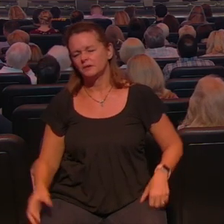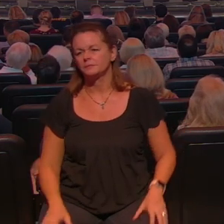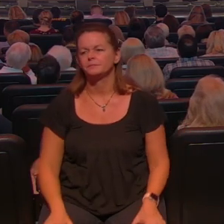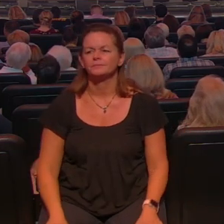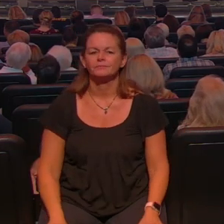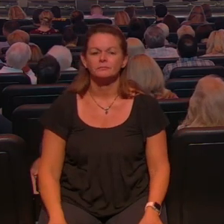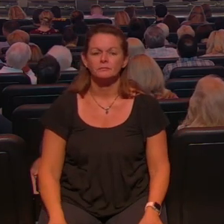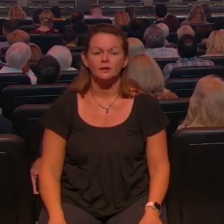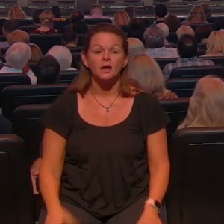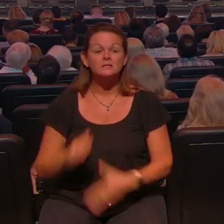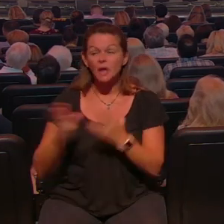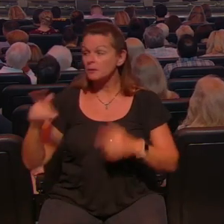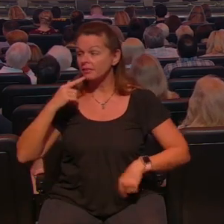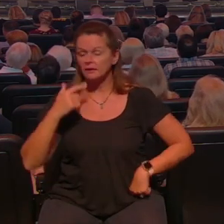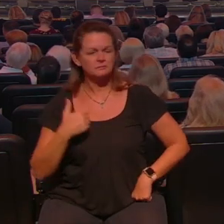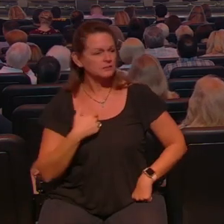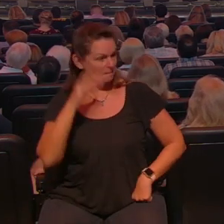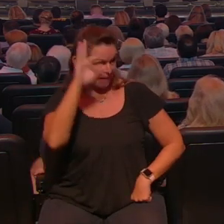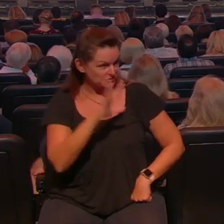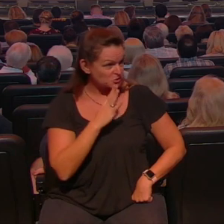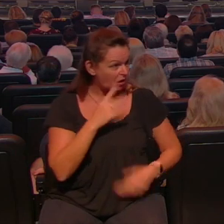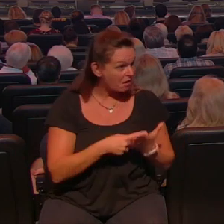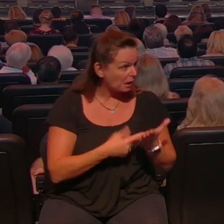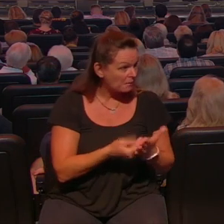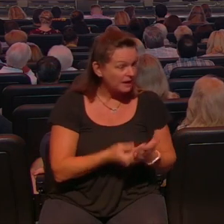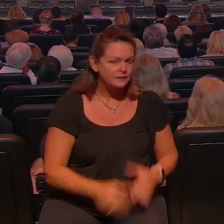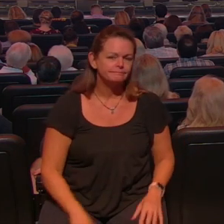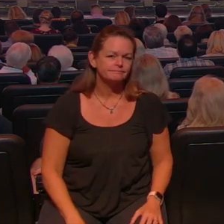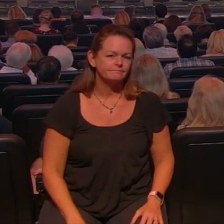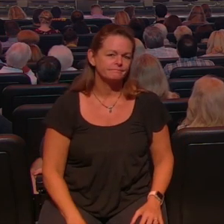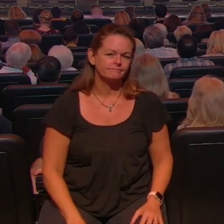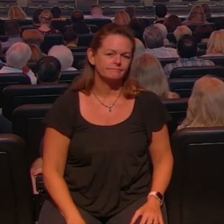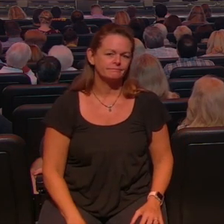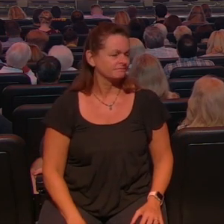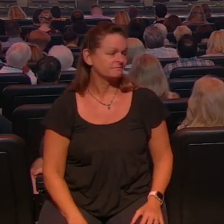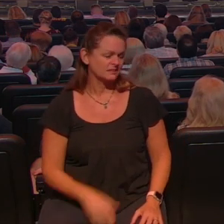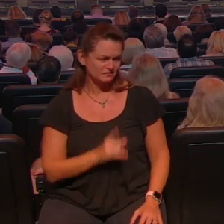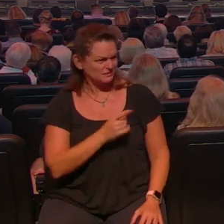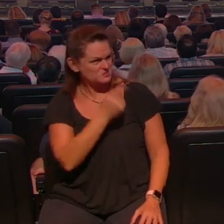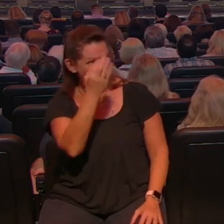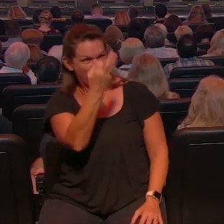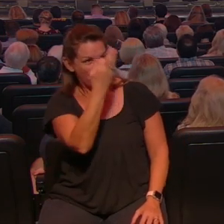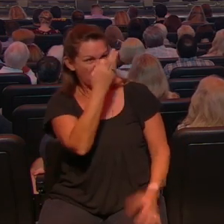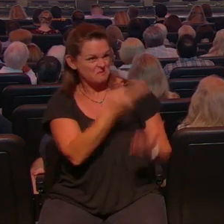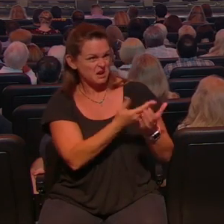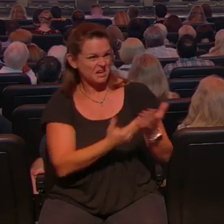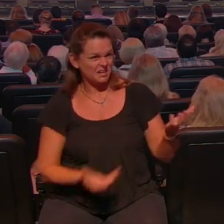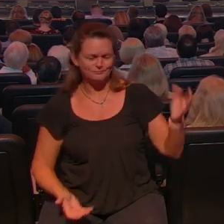should talk about money and it might be your thought and you might also be thinking I definitely don't think you should write a book